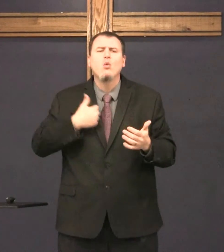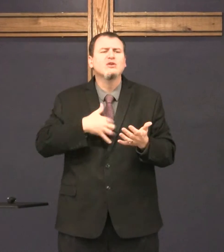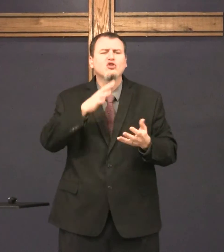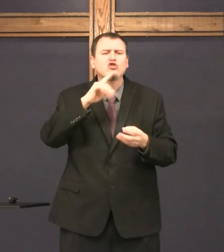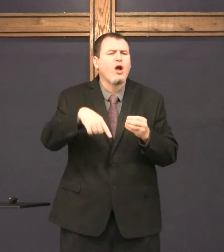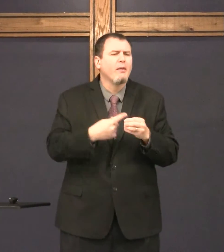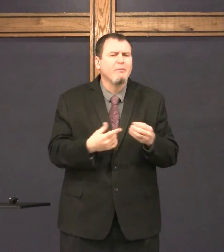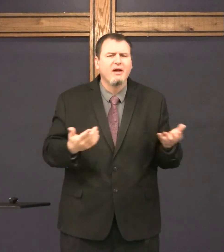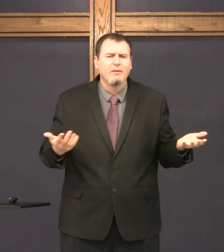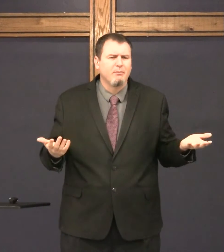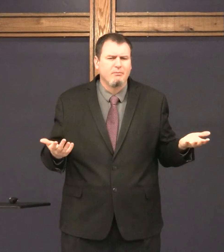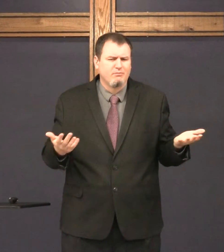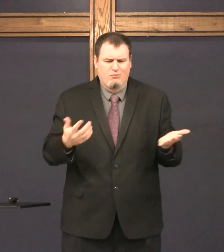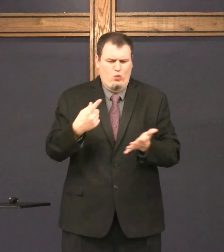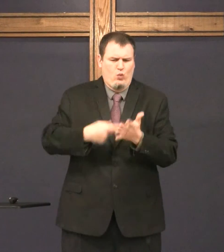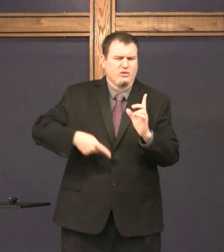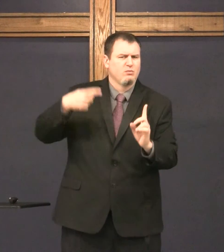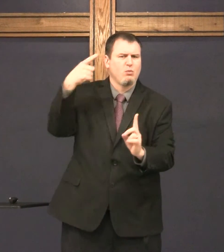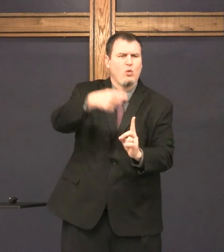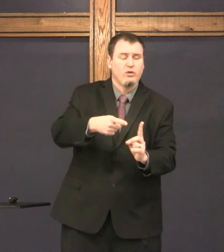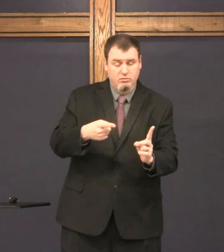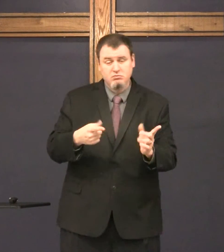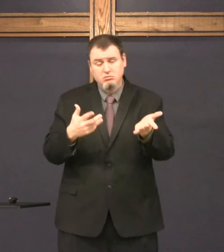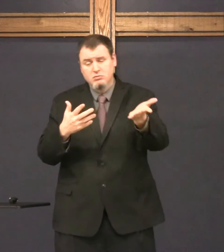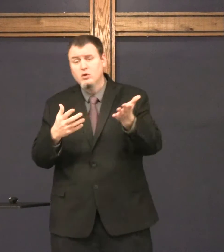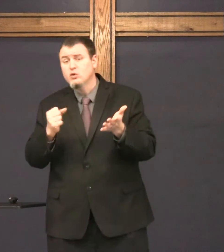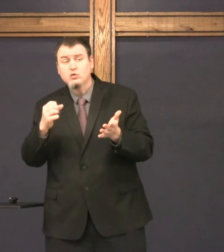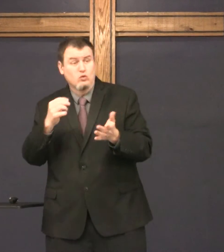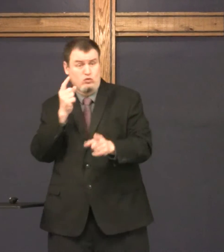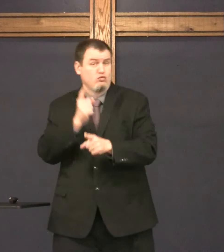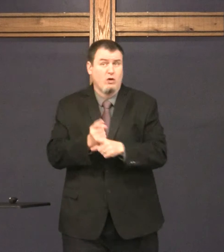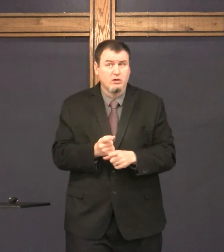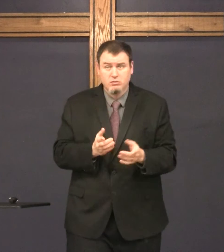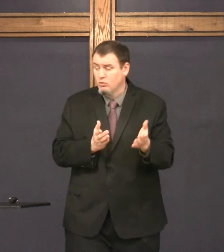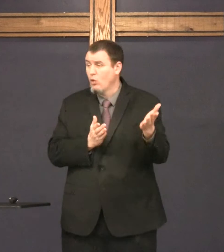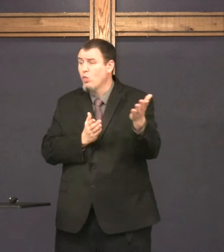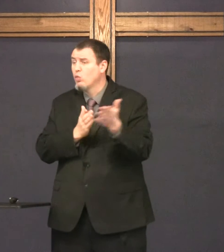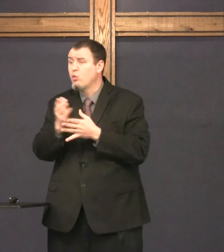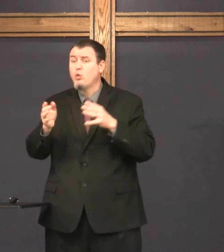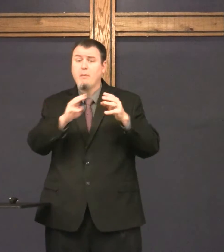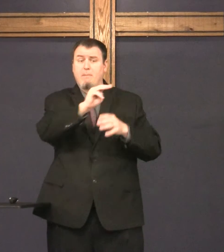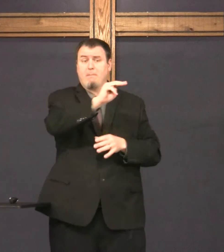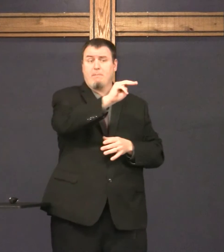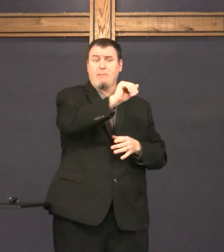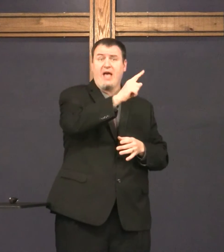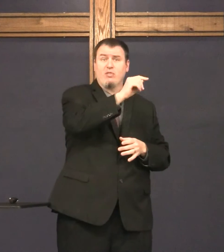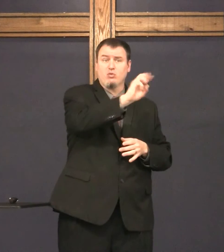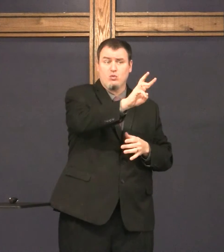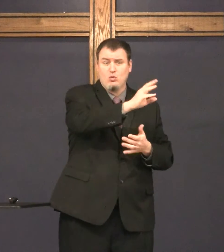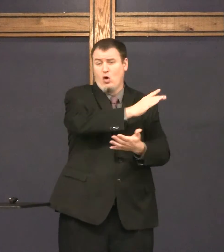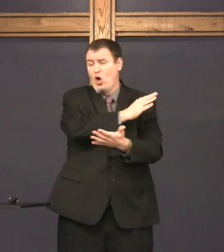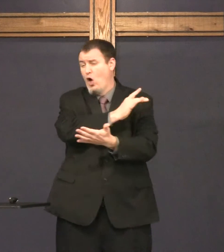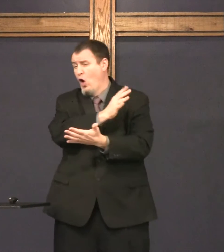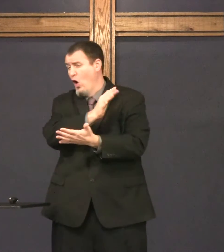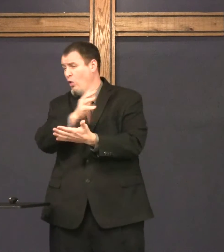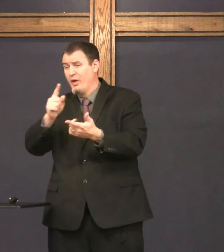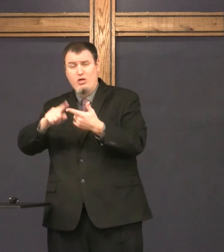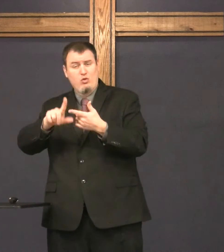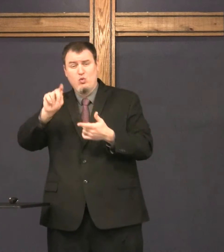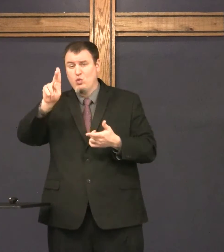Thomas. So what is the point? We don't know much about him. What's the point? From Matthew